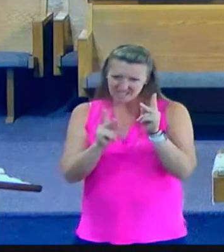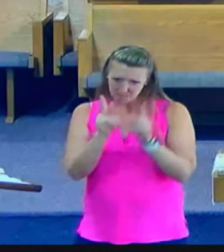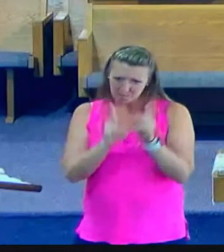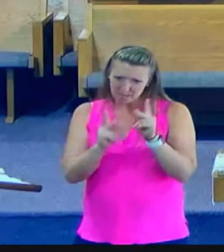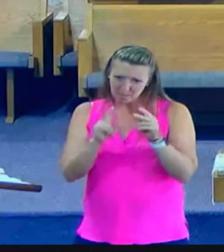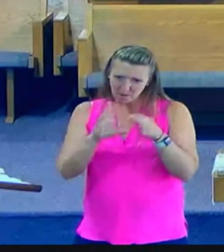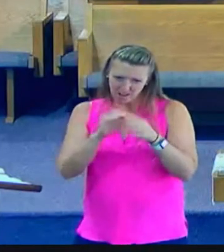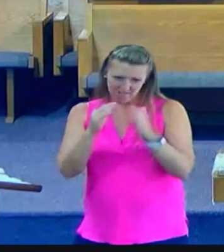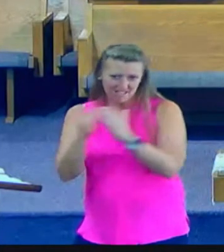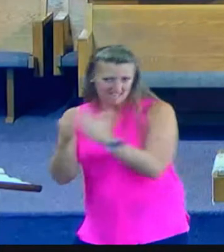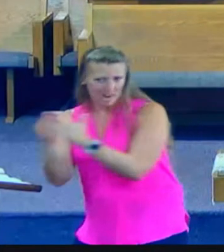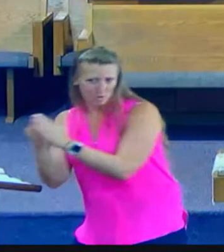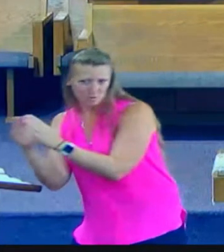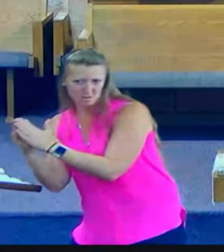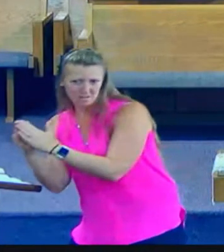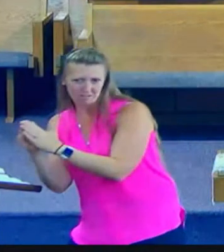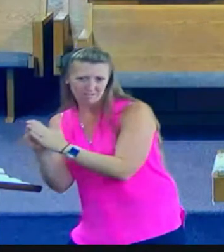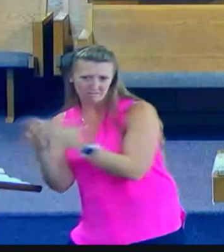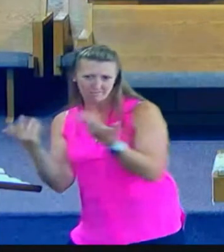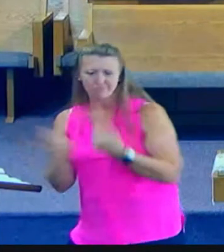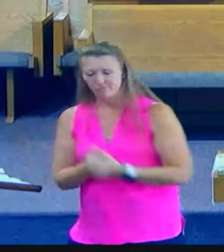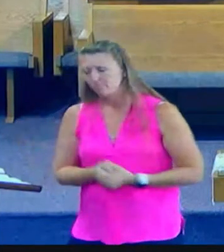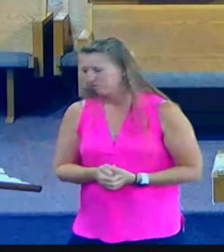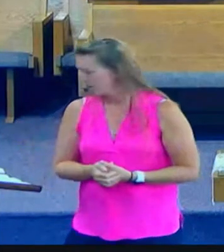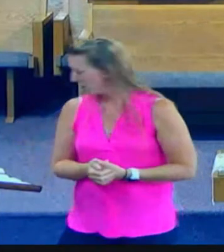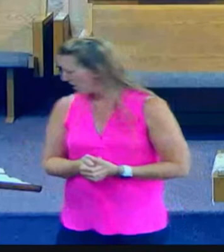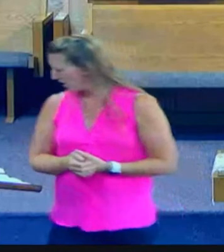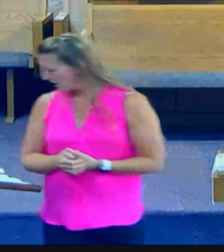Some scripture is pretty straightforward